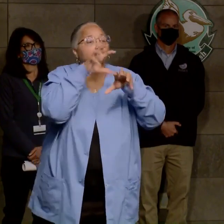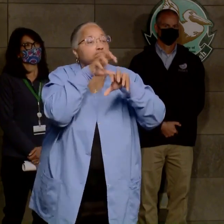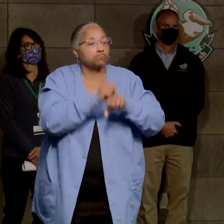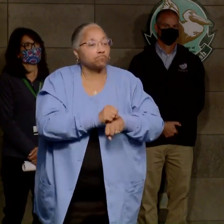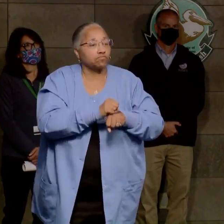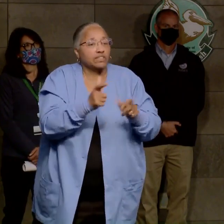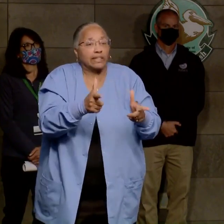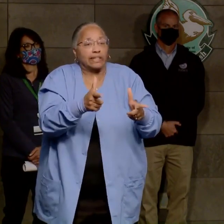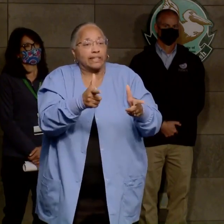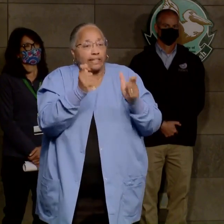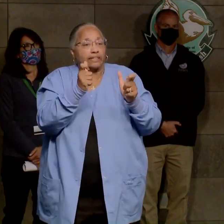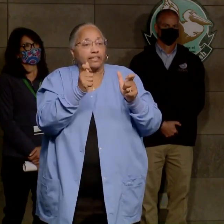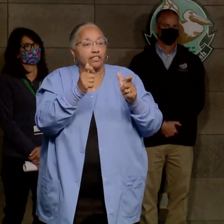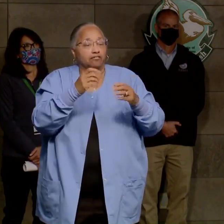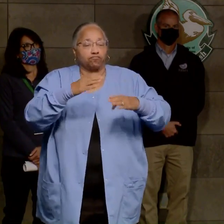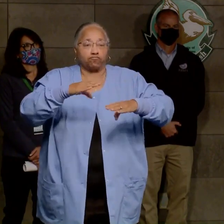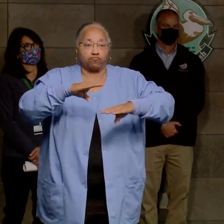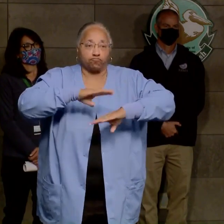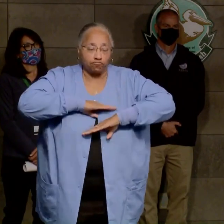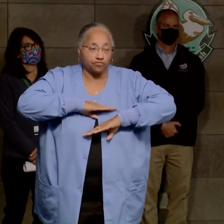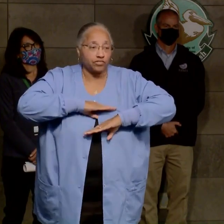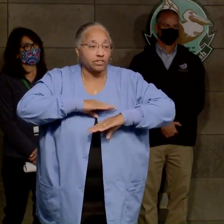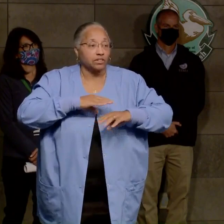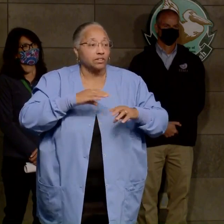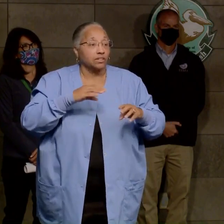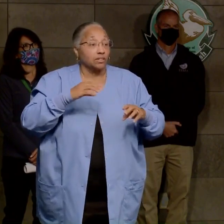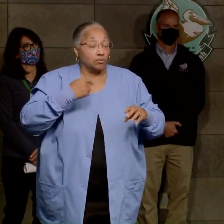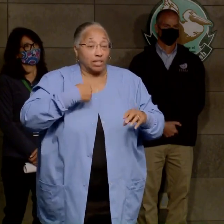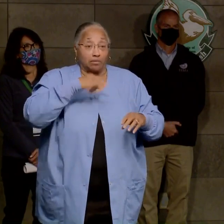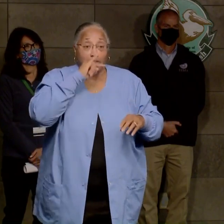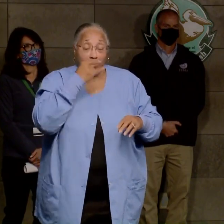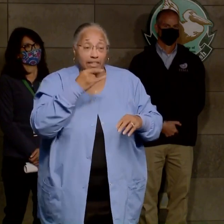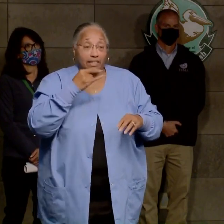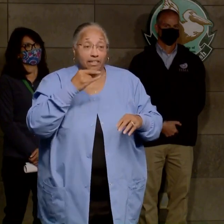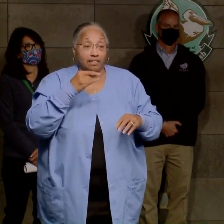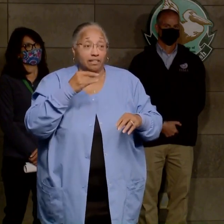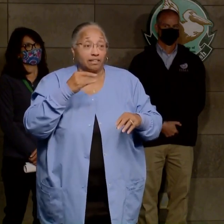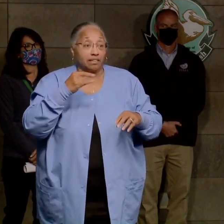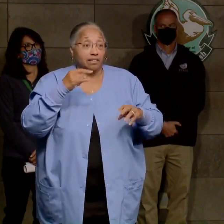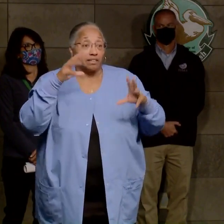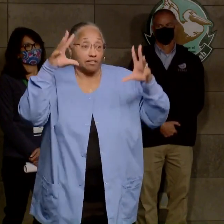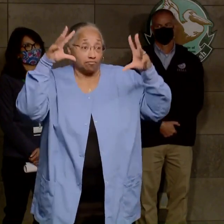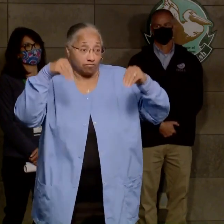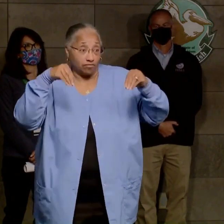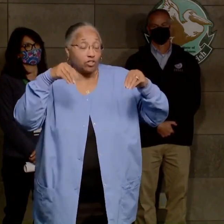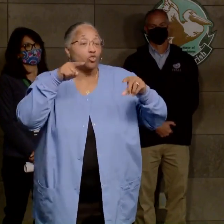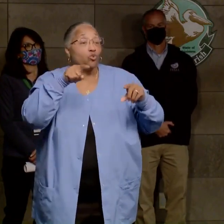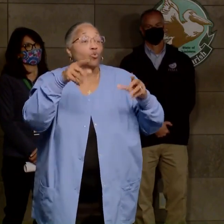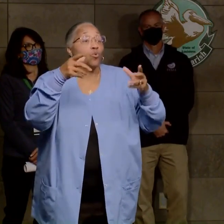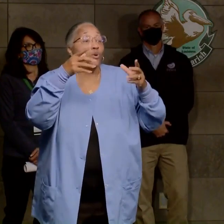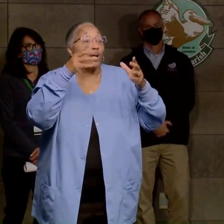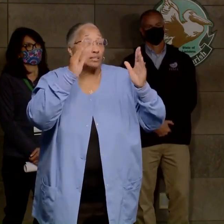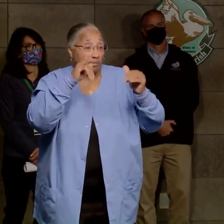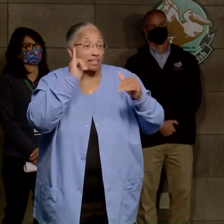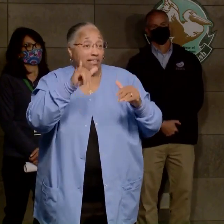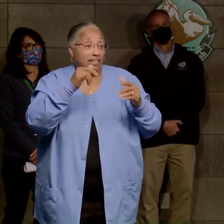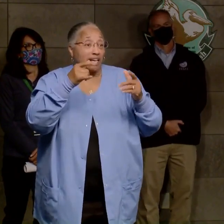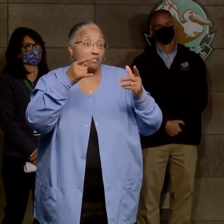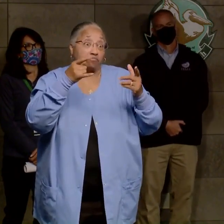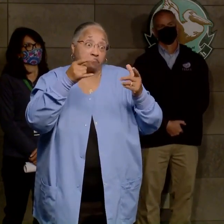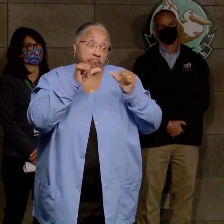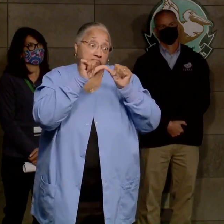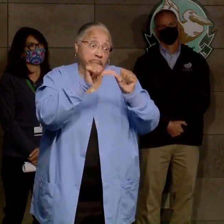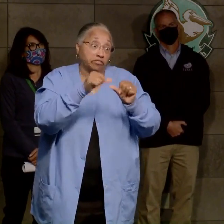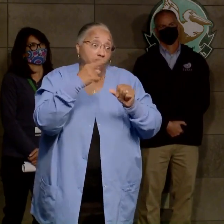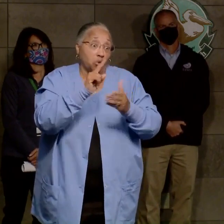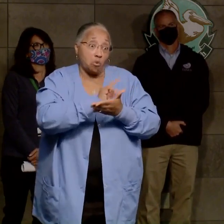instant gratification. You know, when I was a kid and the lights went out, you expected the lights to be out three, four days a week every time it happened. But power